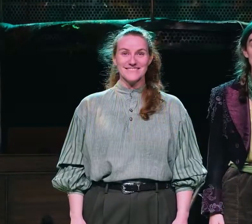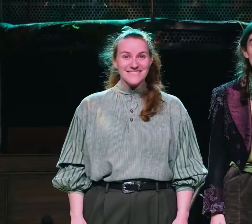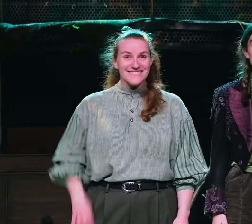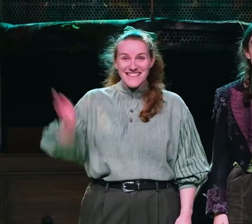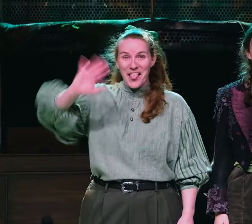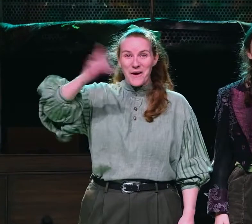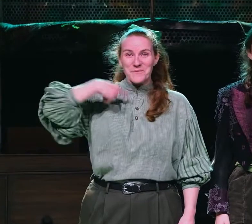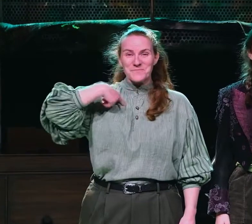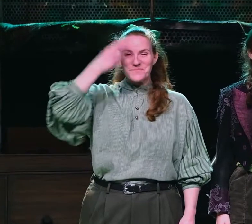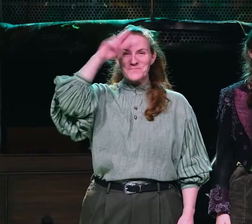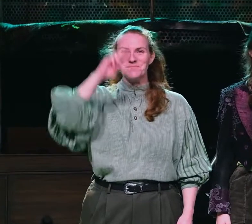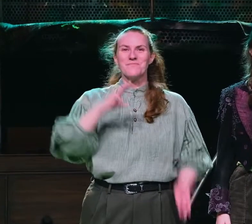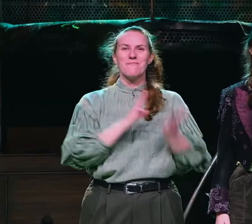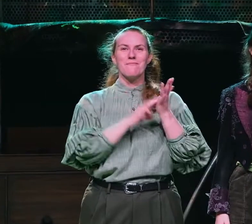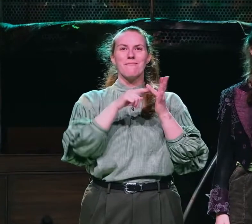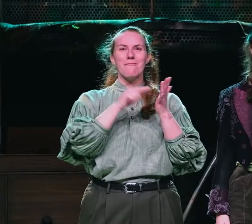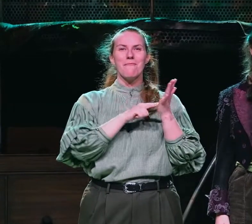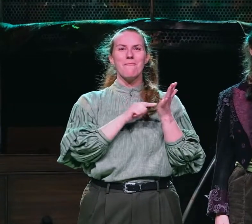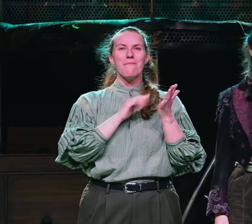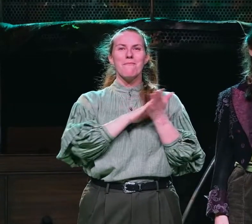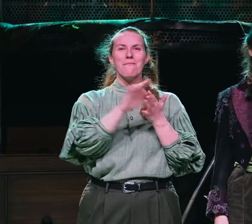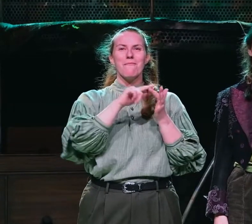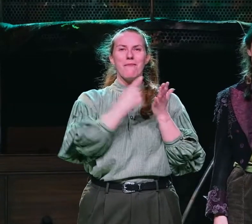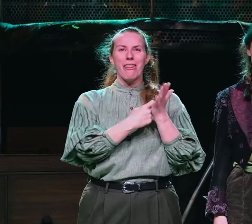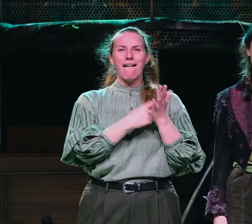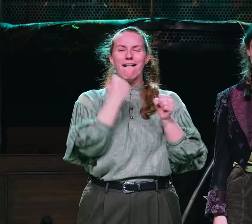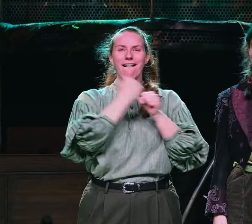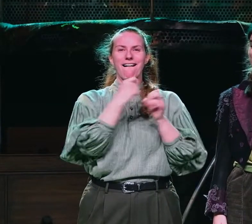Hello, I'm Mother Gothel.